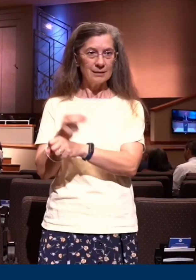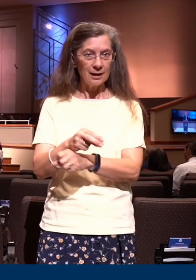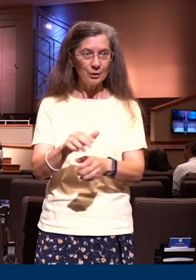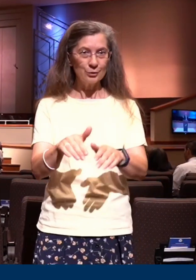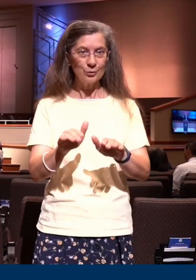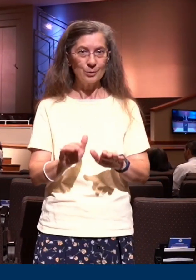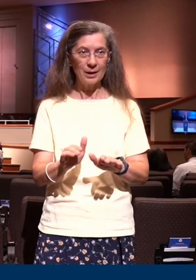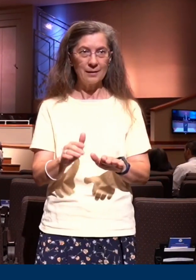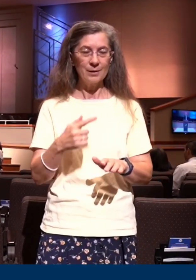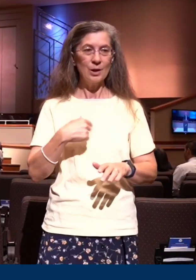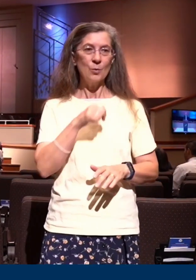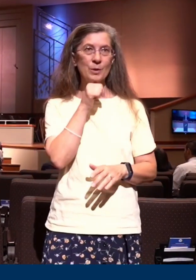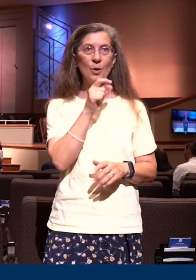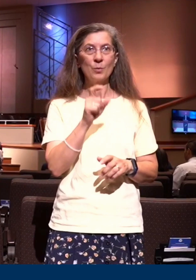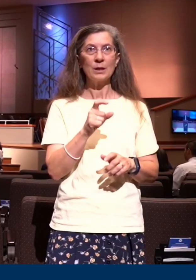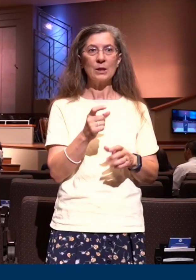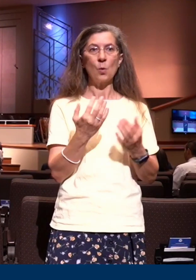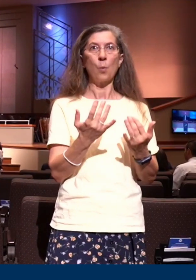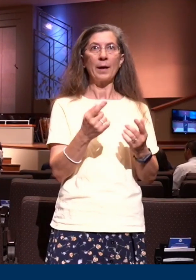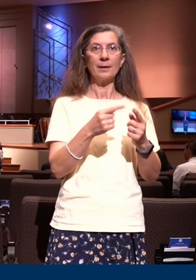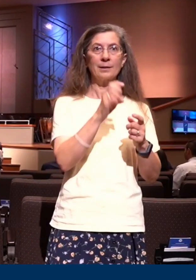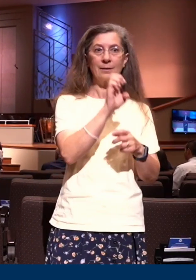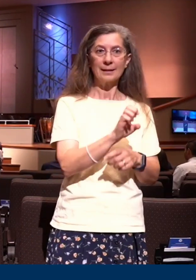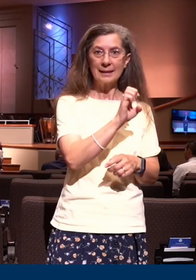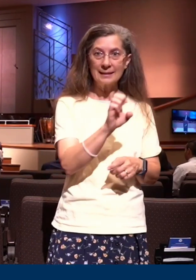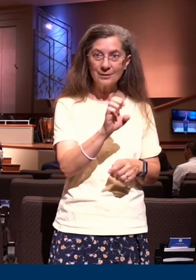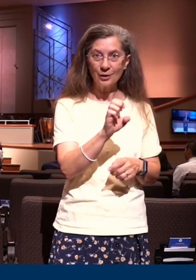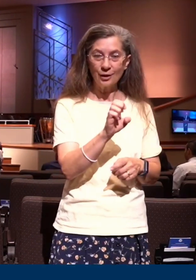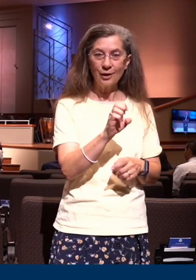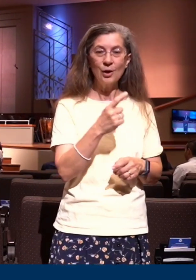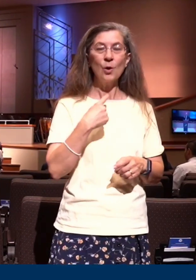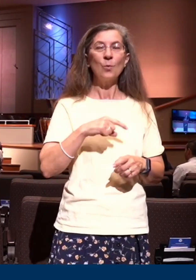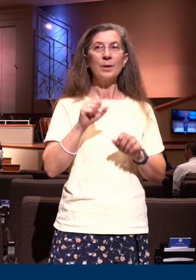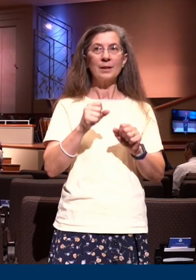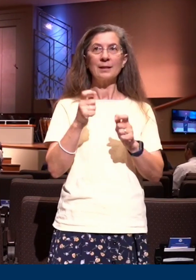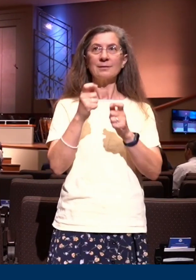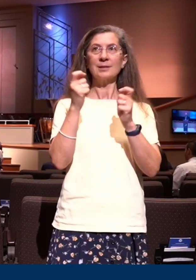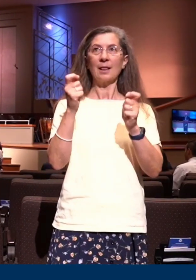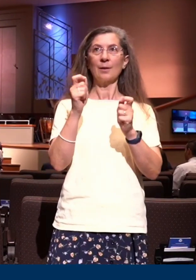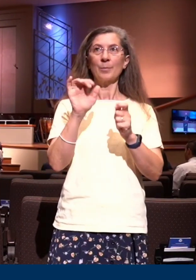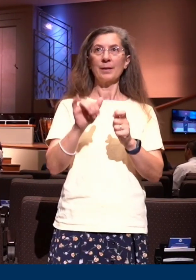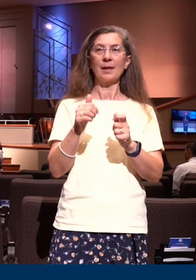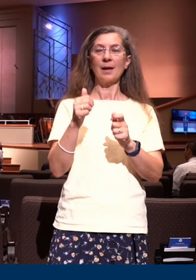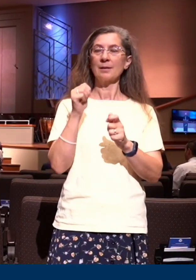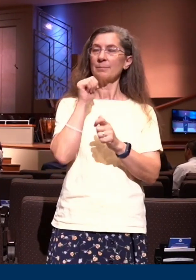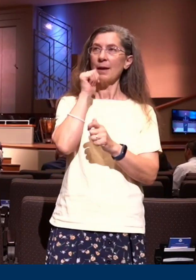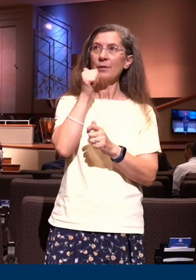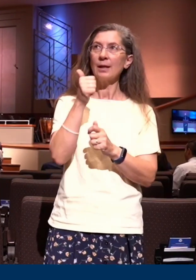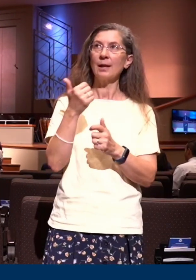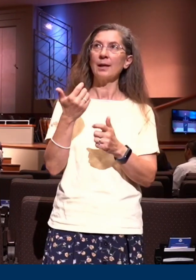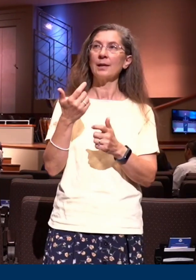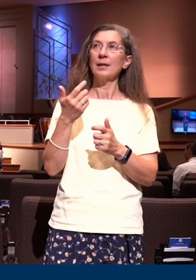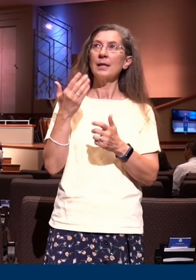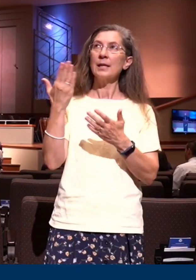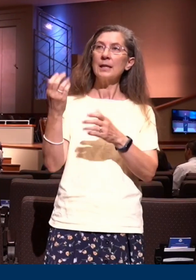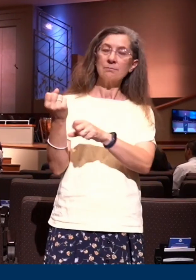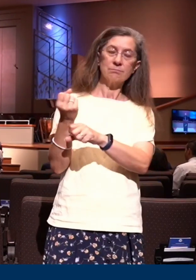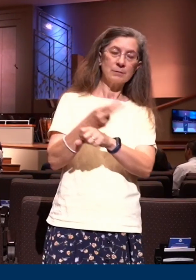Easter to celebrate that? But we celebrate it every time we gather. He's conquered sin death and the grave. Hebrews chapter